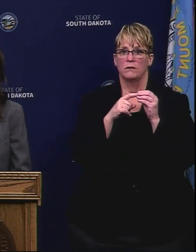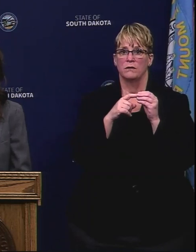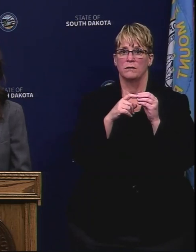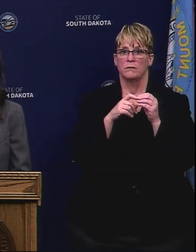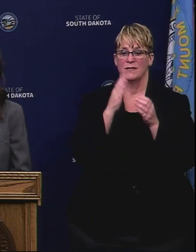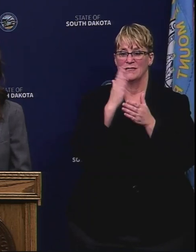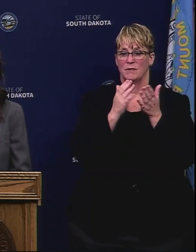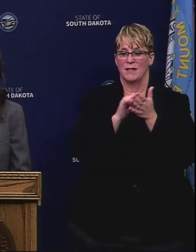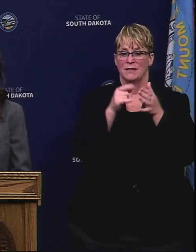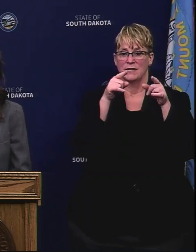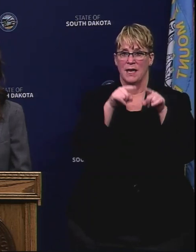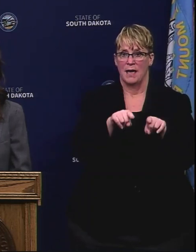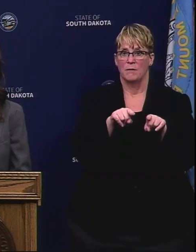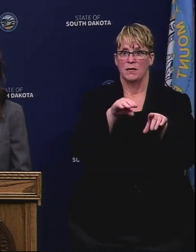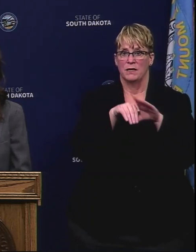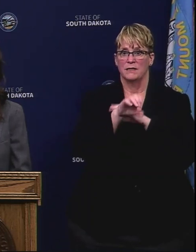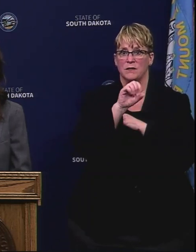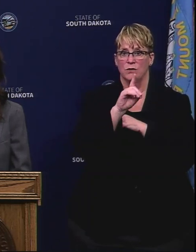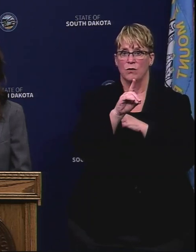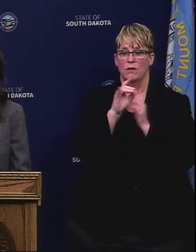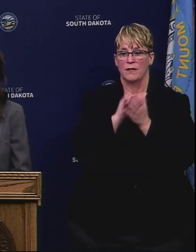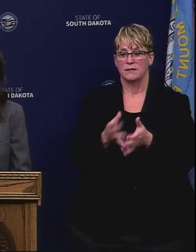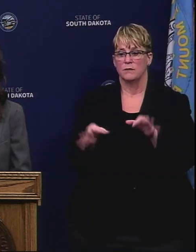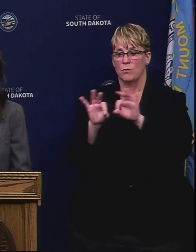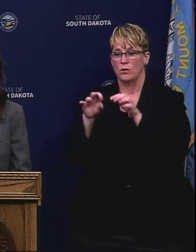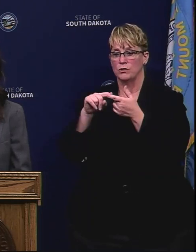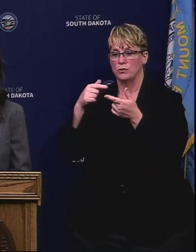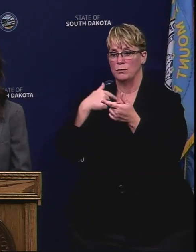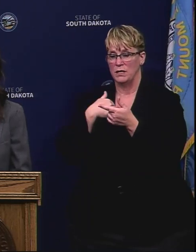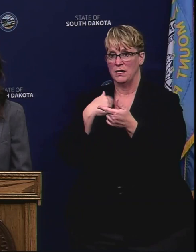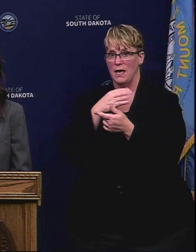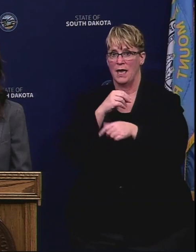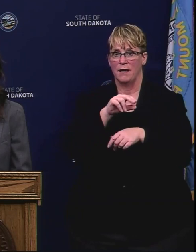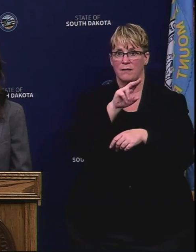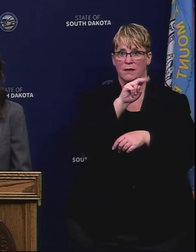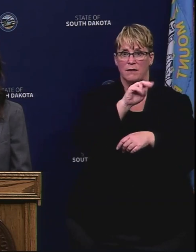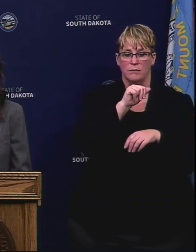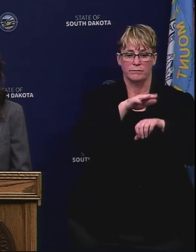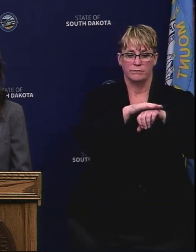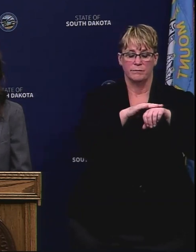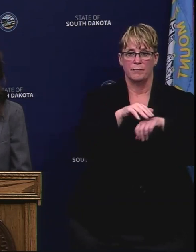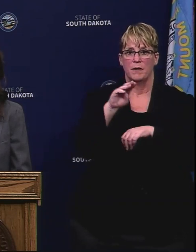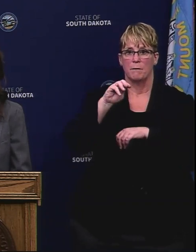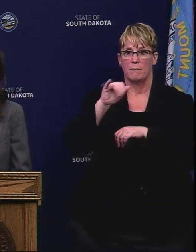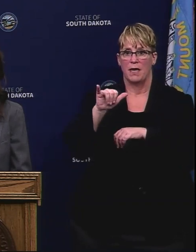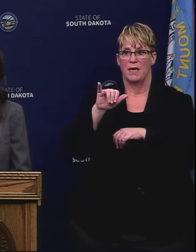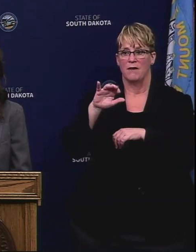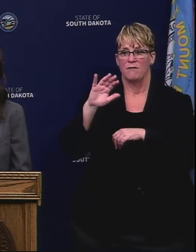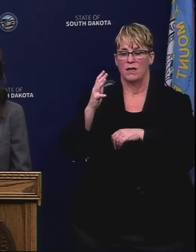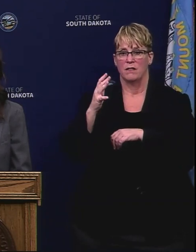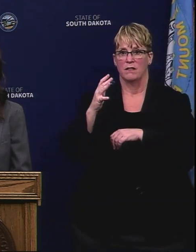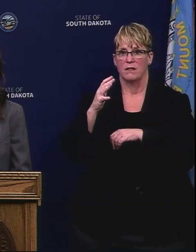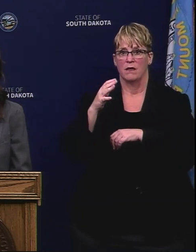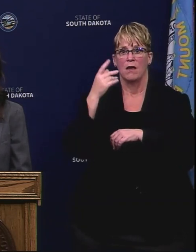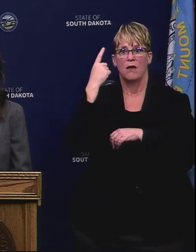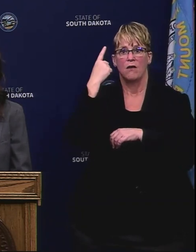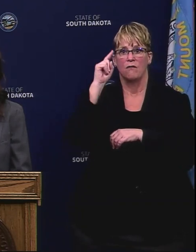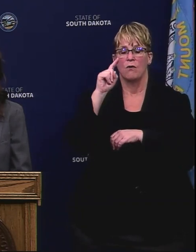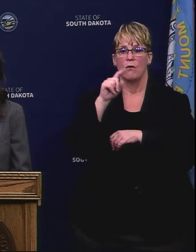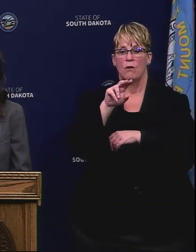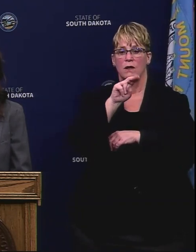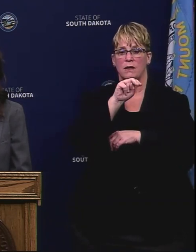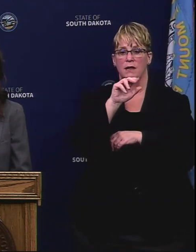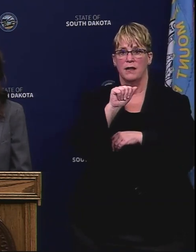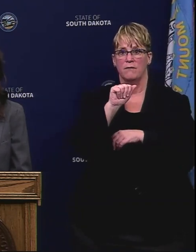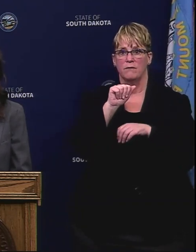and to all of our nine tribes here in the state of South Dakota. May 5th is the National Day of Awareness for Missing and Murdered Native